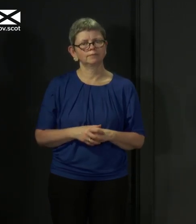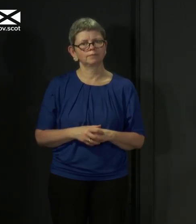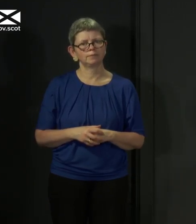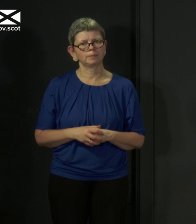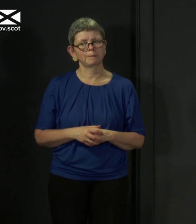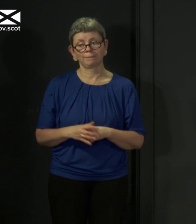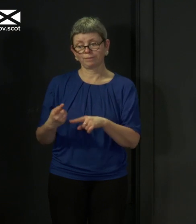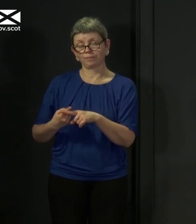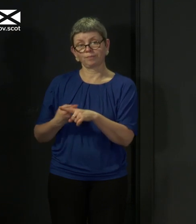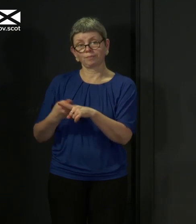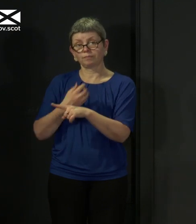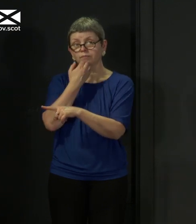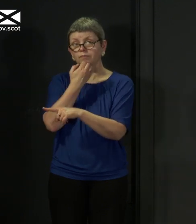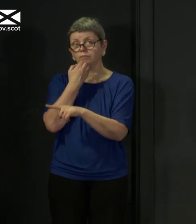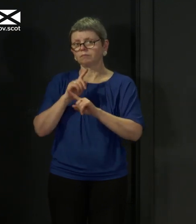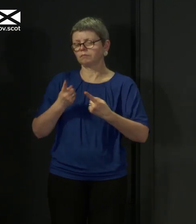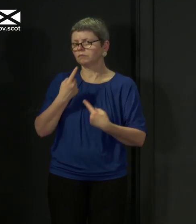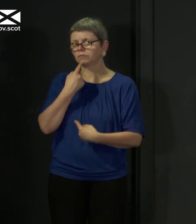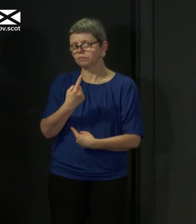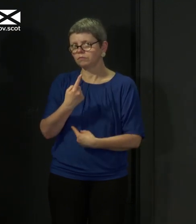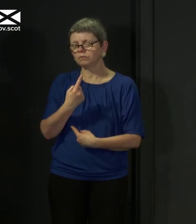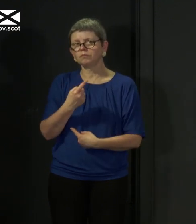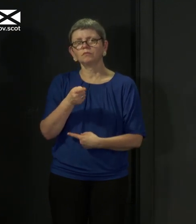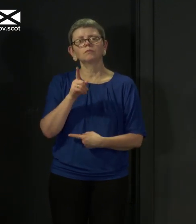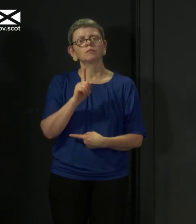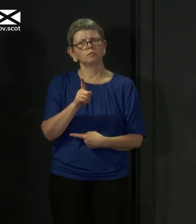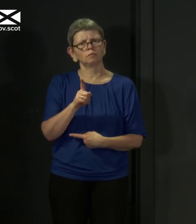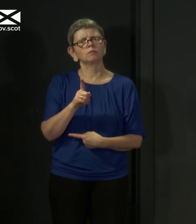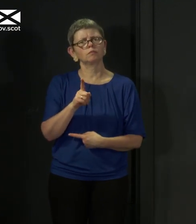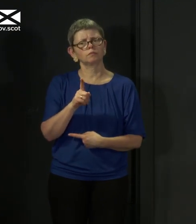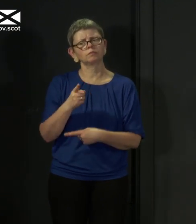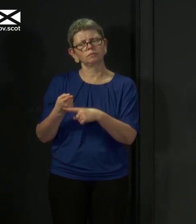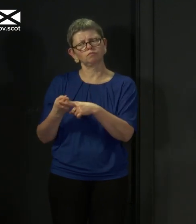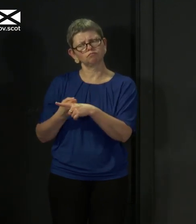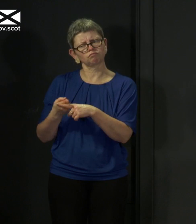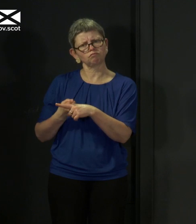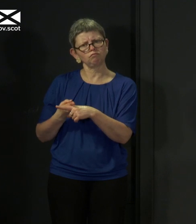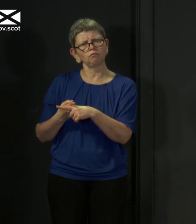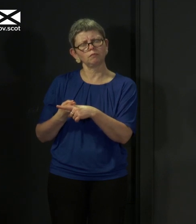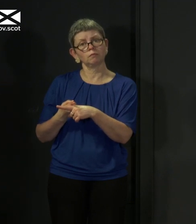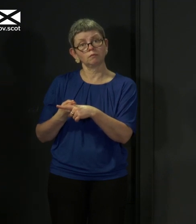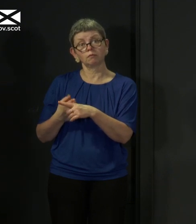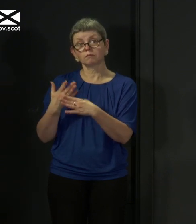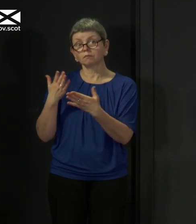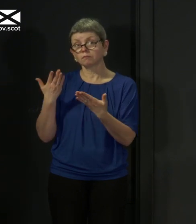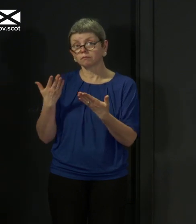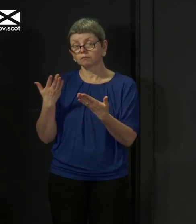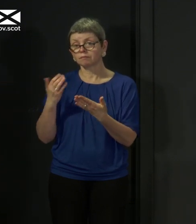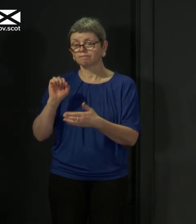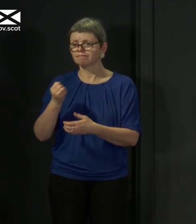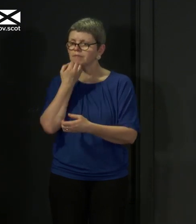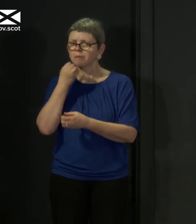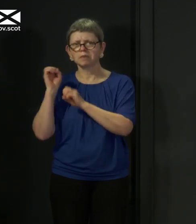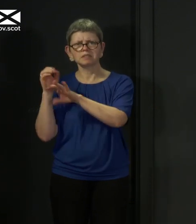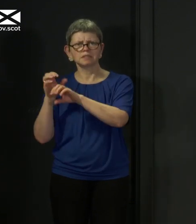on England's figures, but there are others who have questioned whether England's figures are right now giving a full